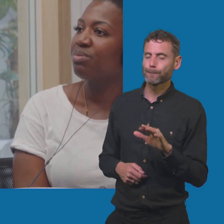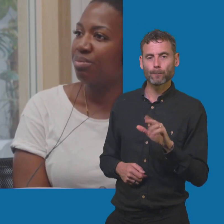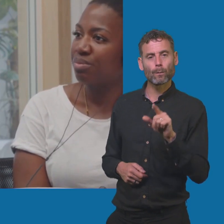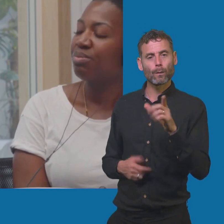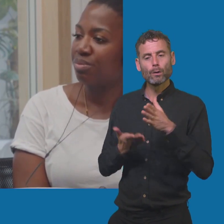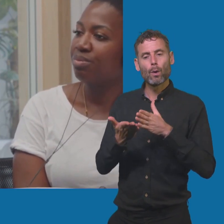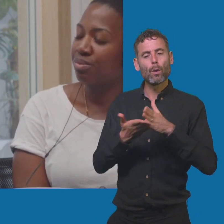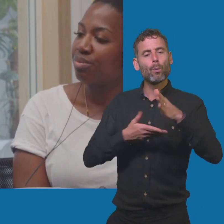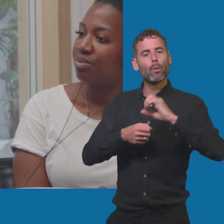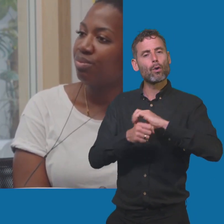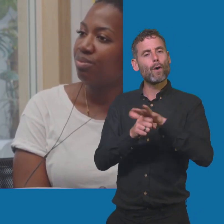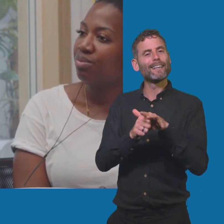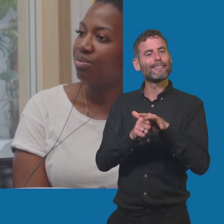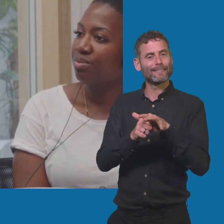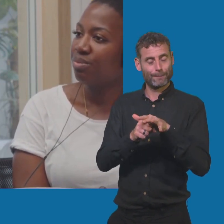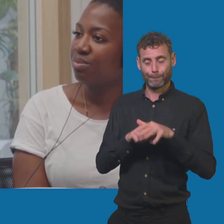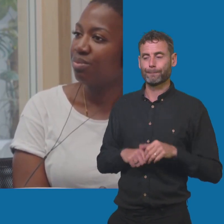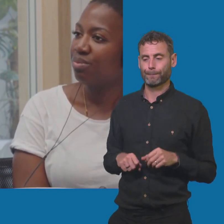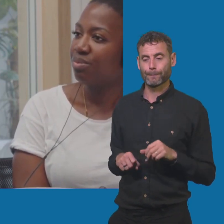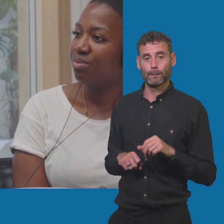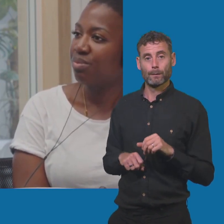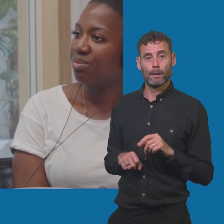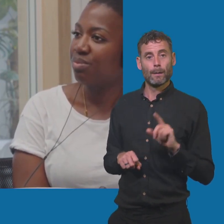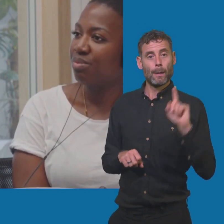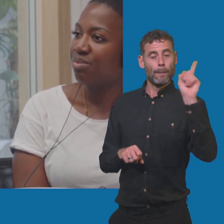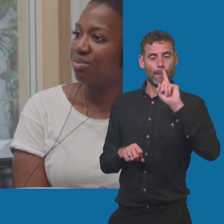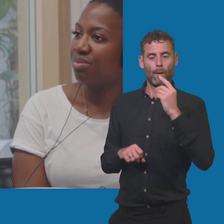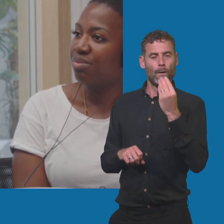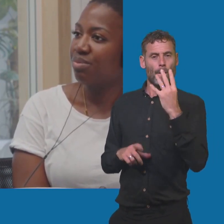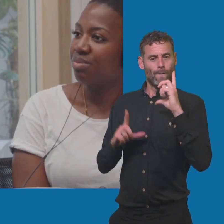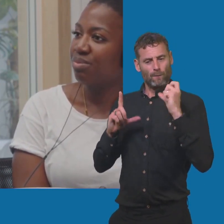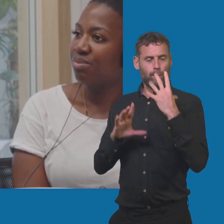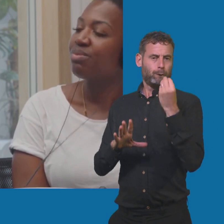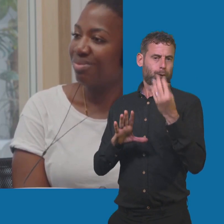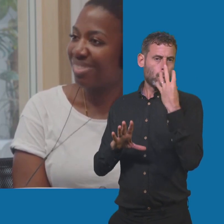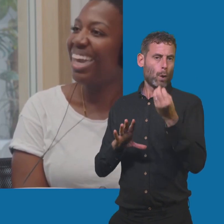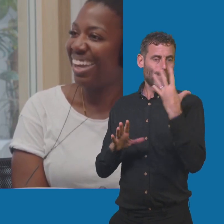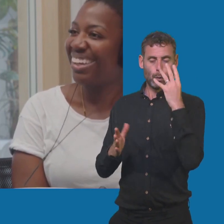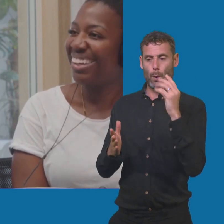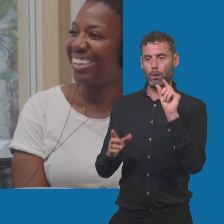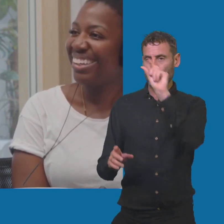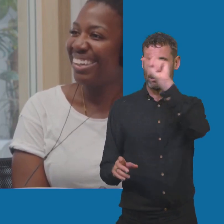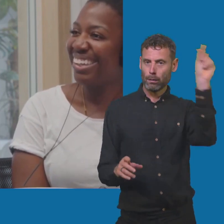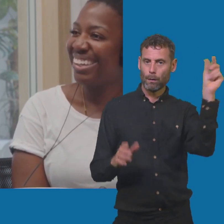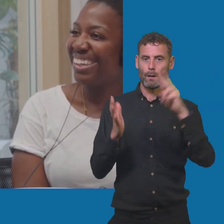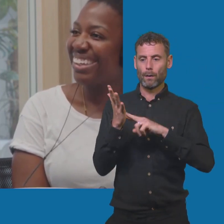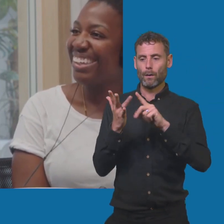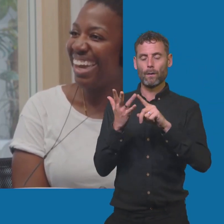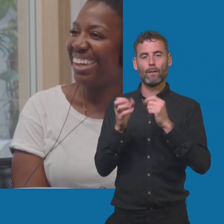pandemic everyone was just getting pictures of whatever I'd just put in Vogue on top. Yeah. So, called it the Vogue